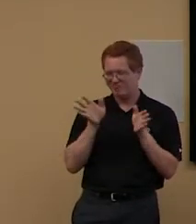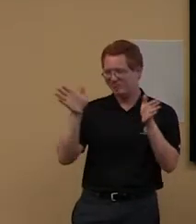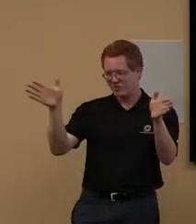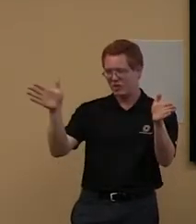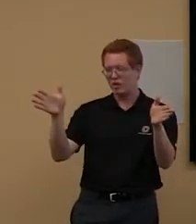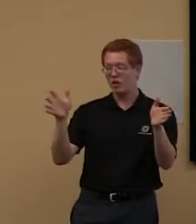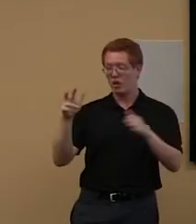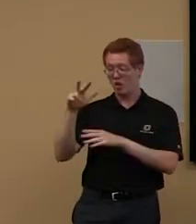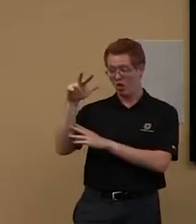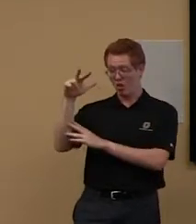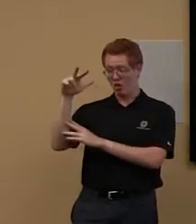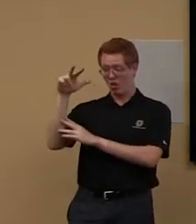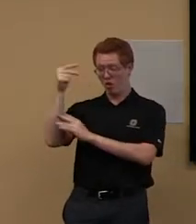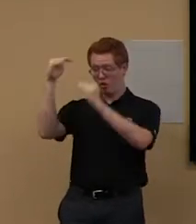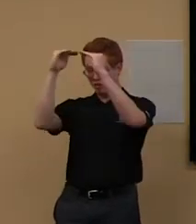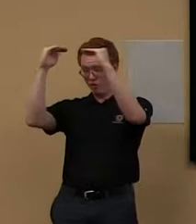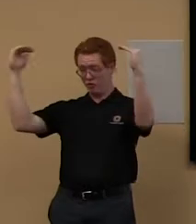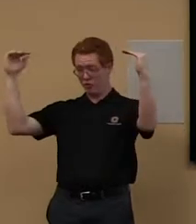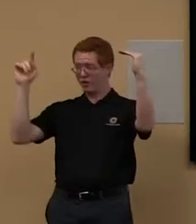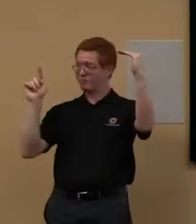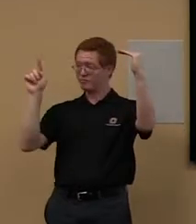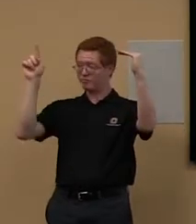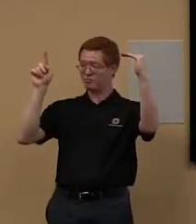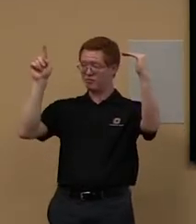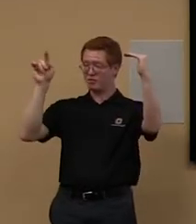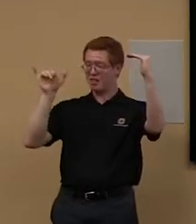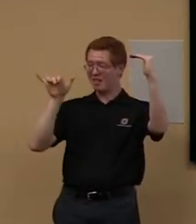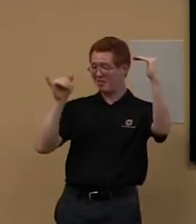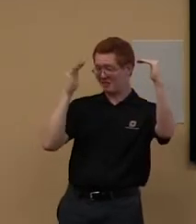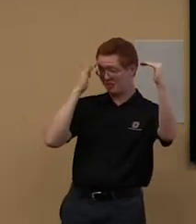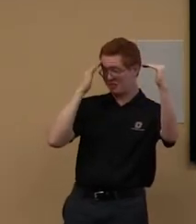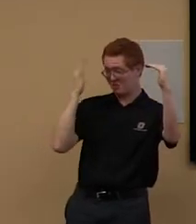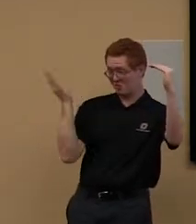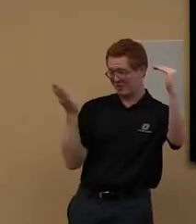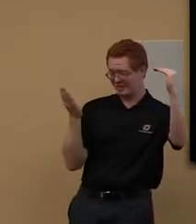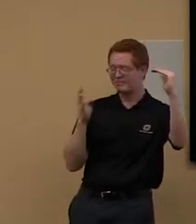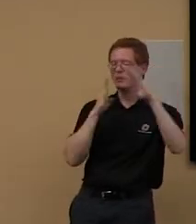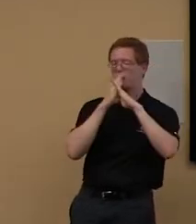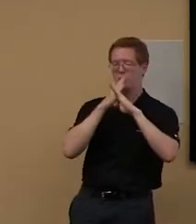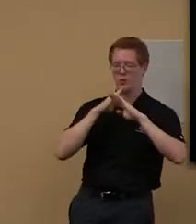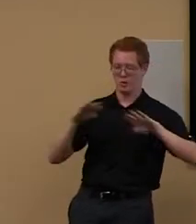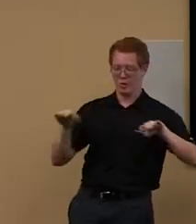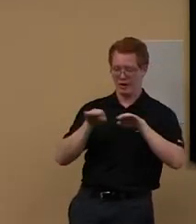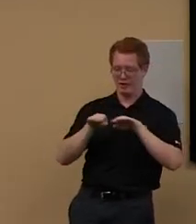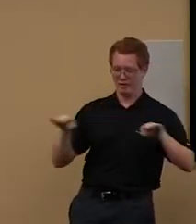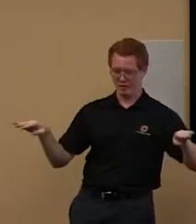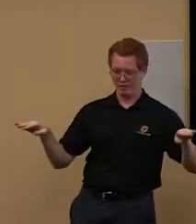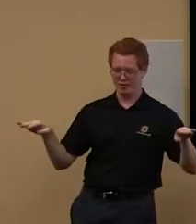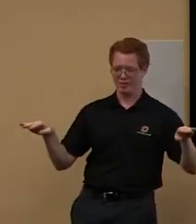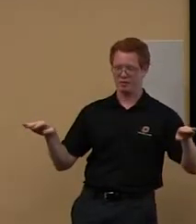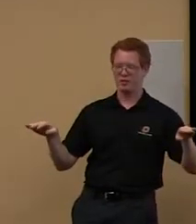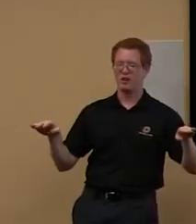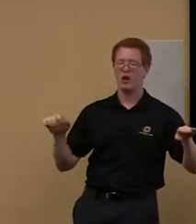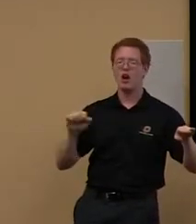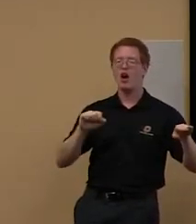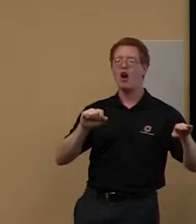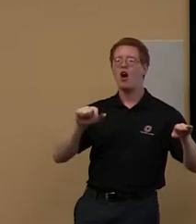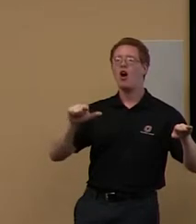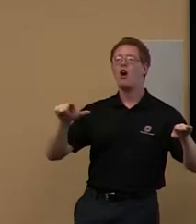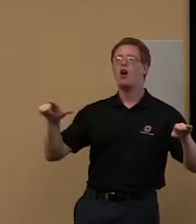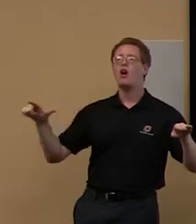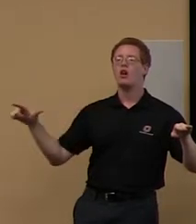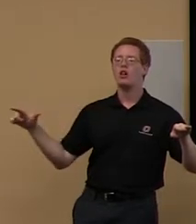The third floor is known as the quiet floor. And our undergraduates are, are pretty